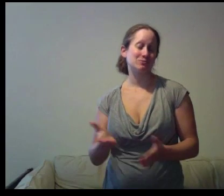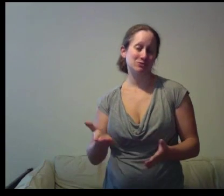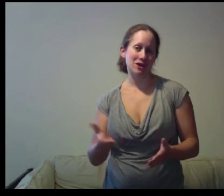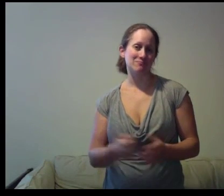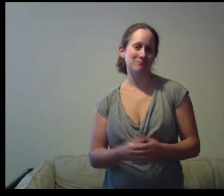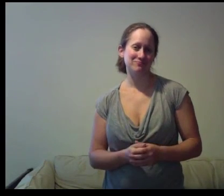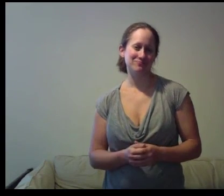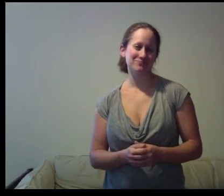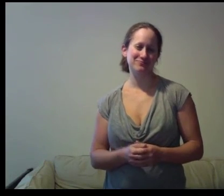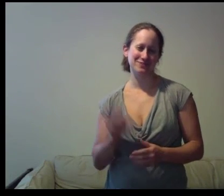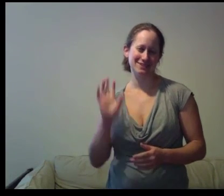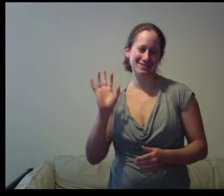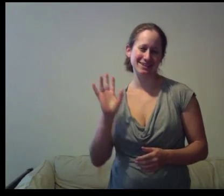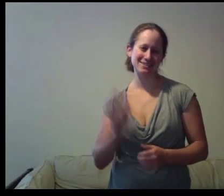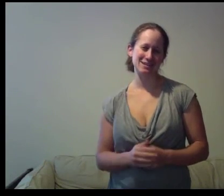subscribe see you next time